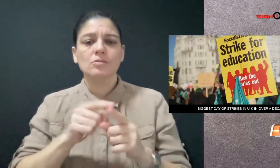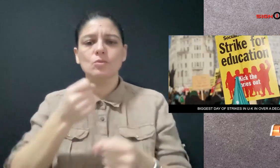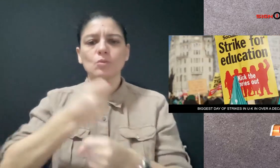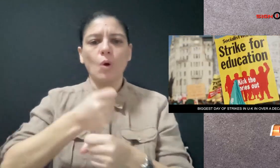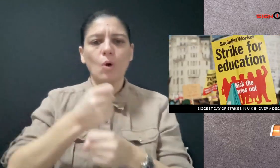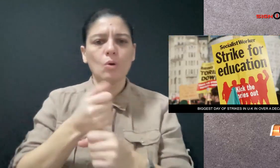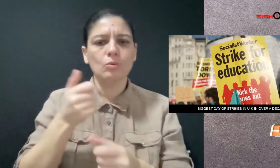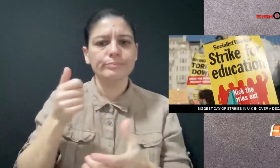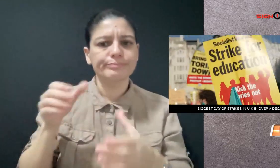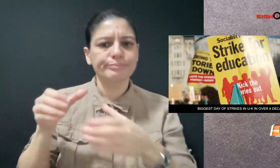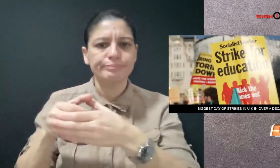university staff,